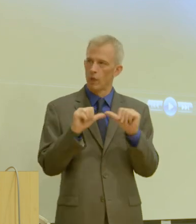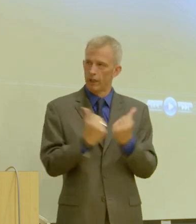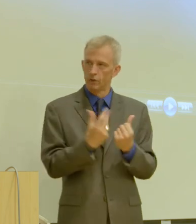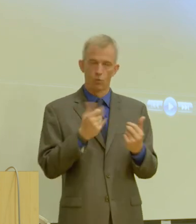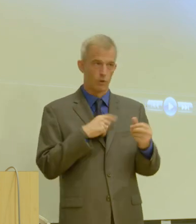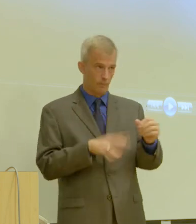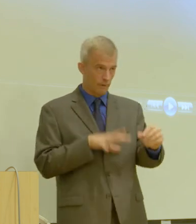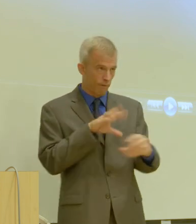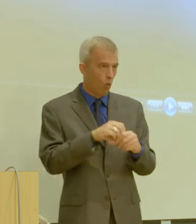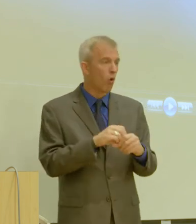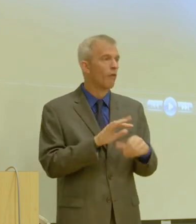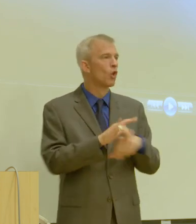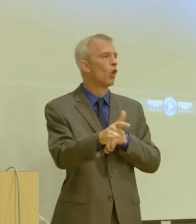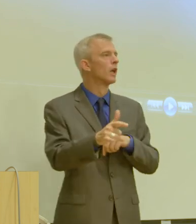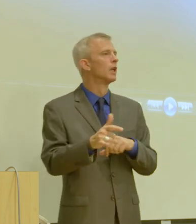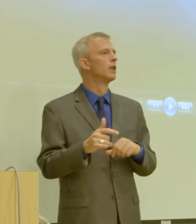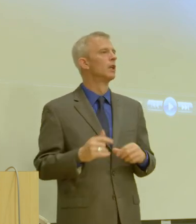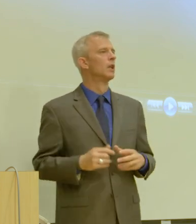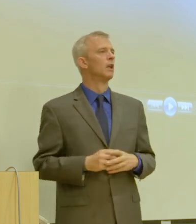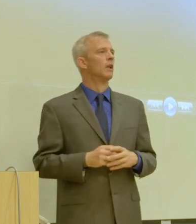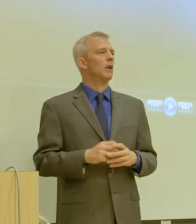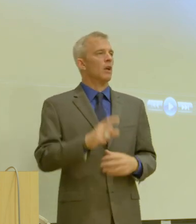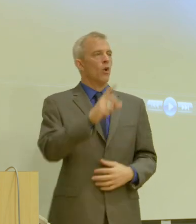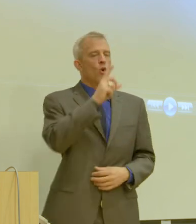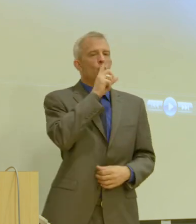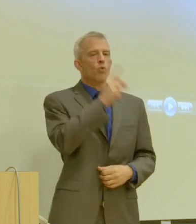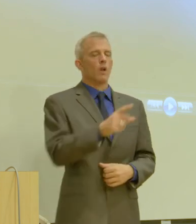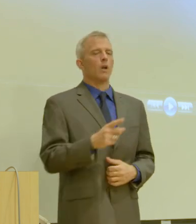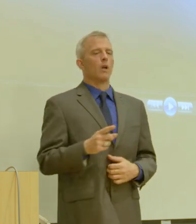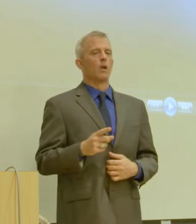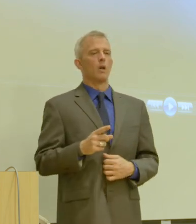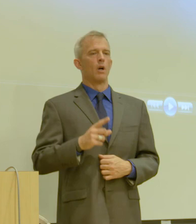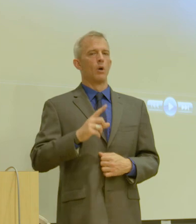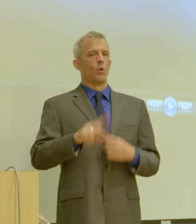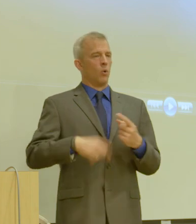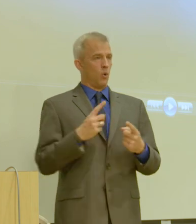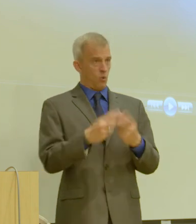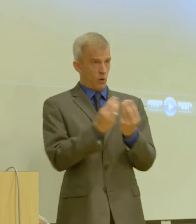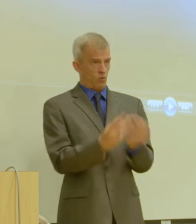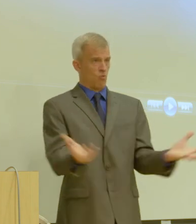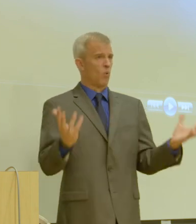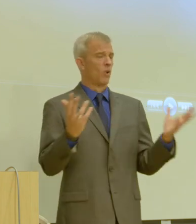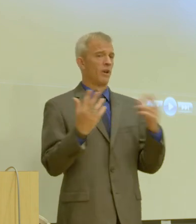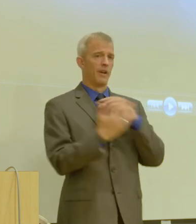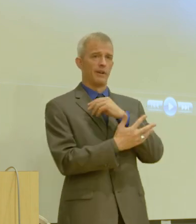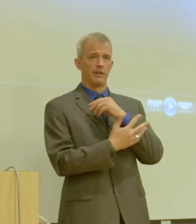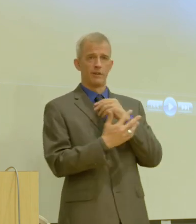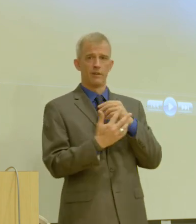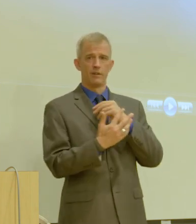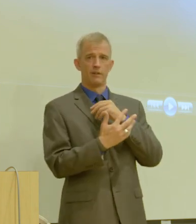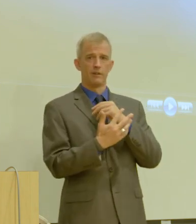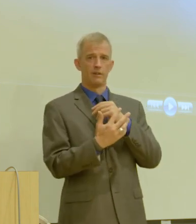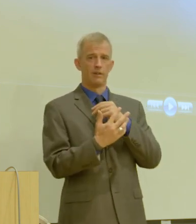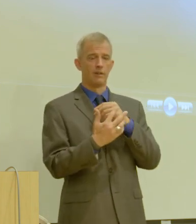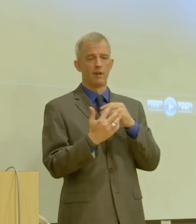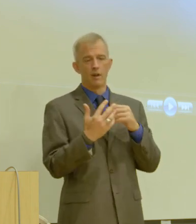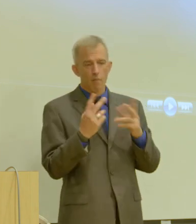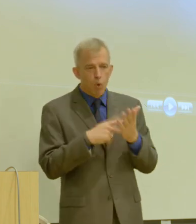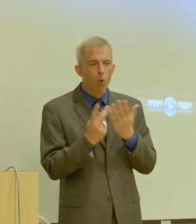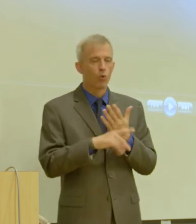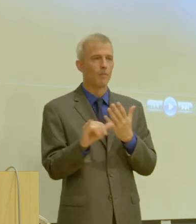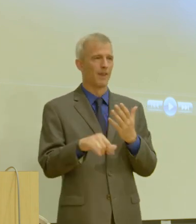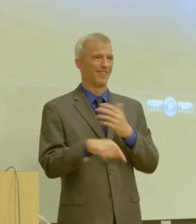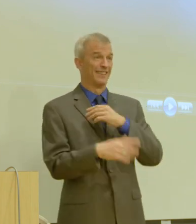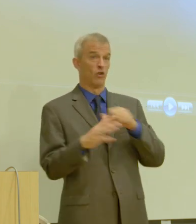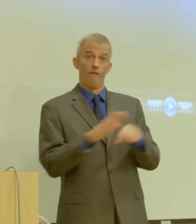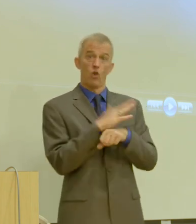and join this. But really, when you roll out in a countywide roll like this, it really shows a tremendous amount of